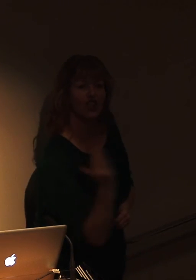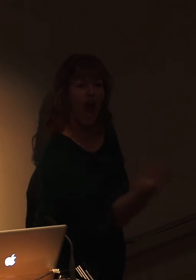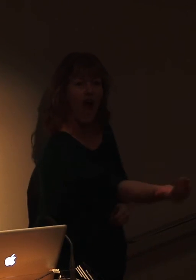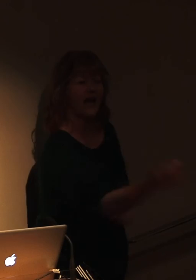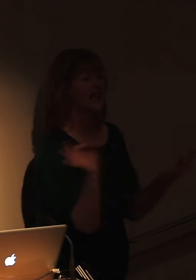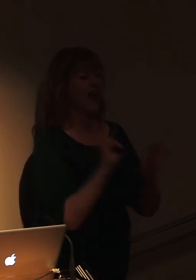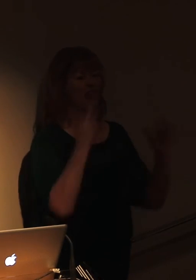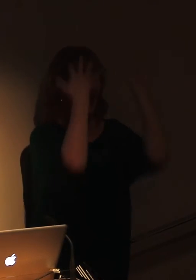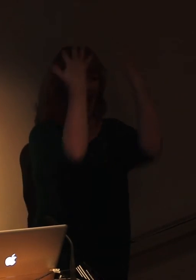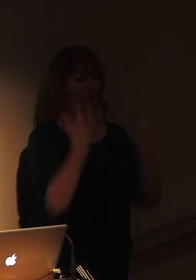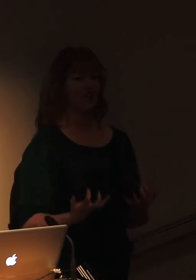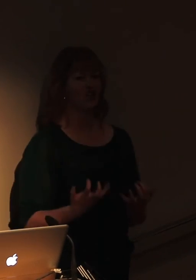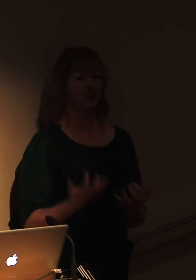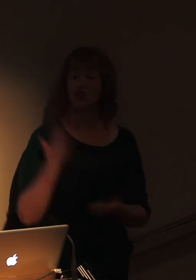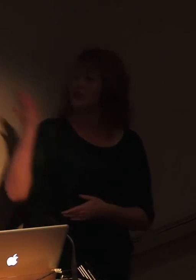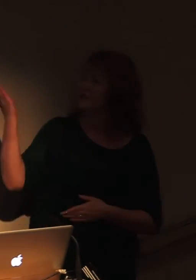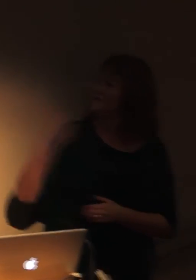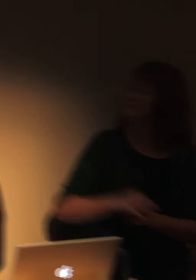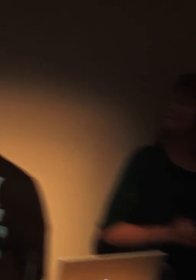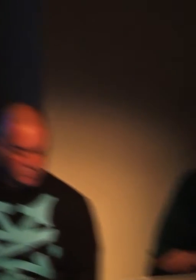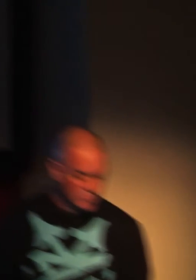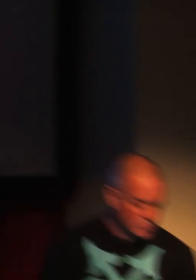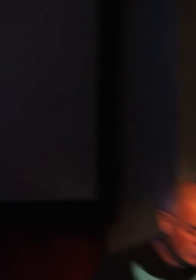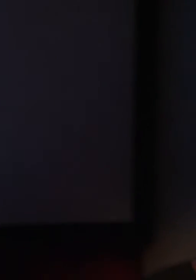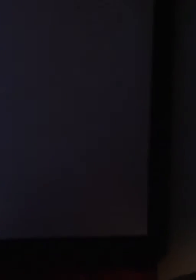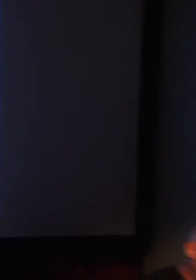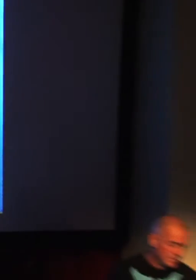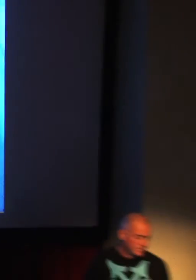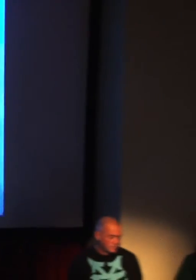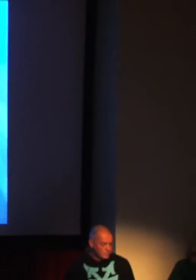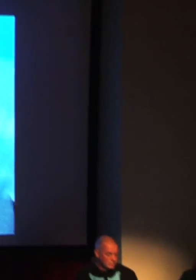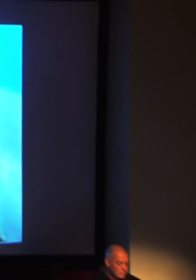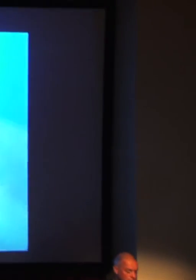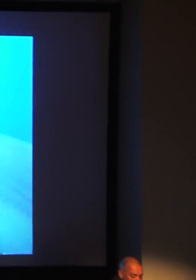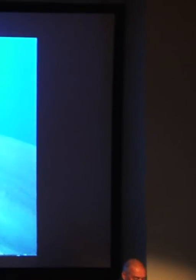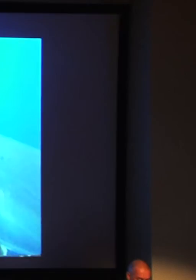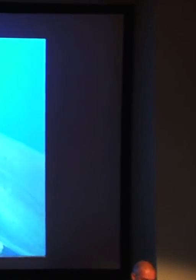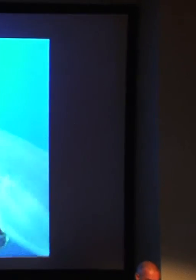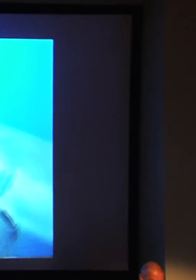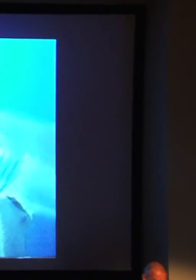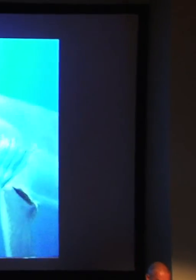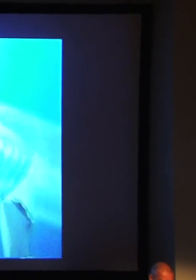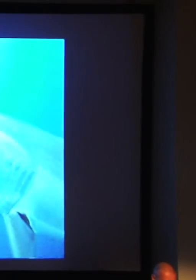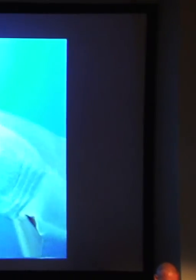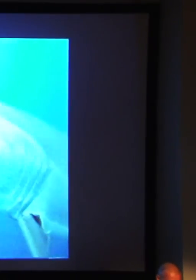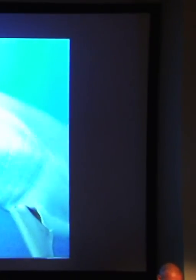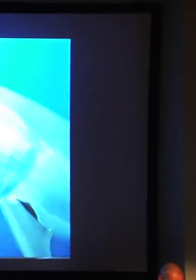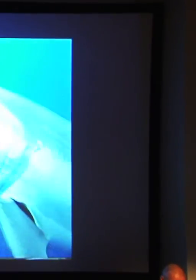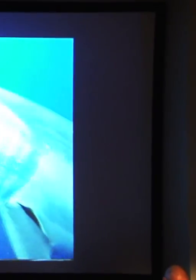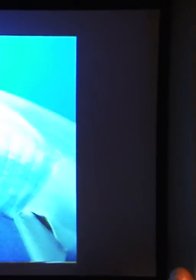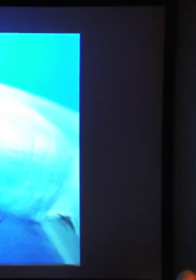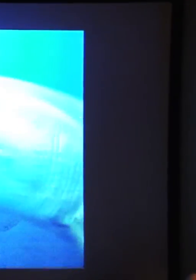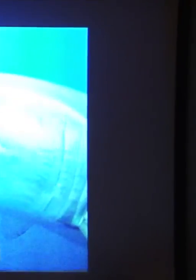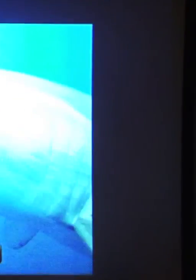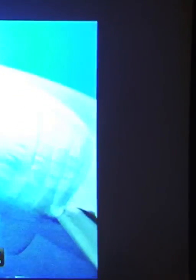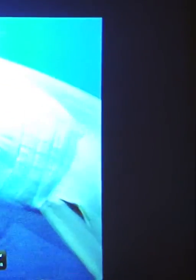cage. Again, this marker surprises me. Look how quick her movements are, eyes twitching and head twitching from side